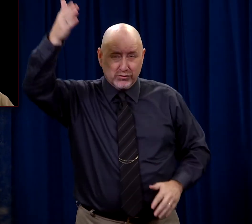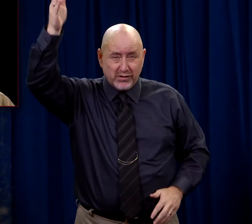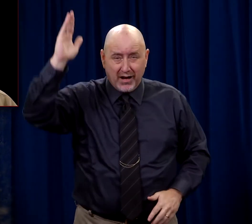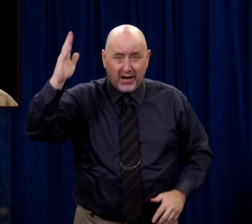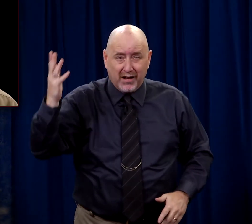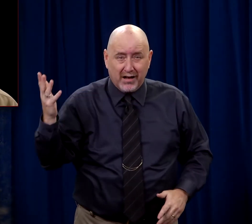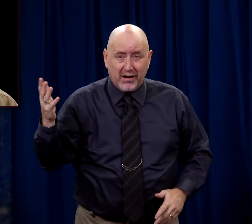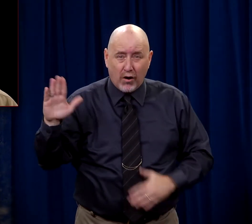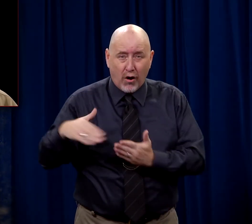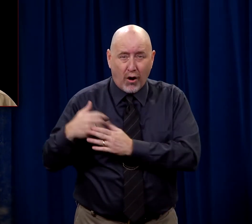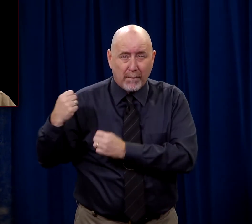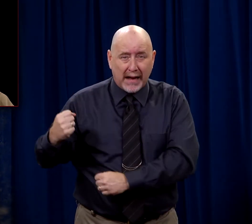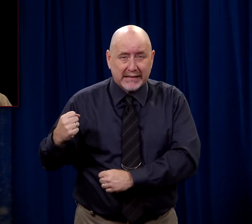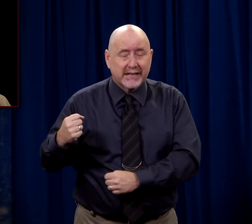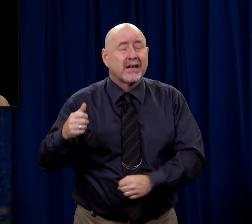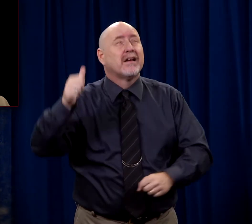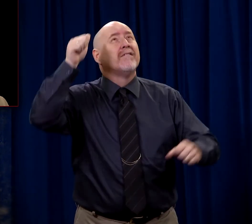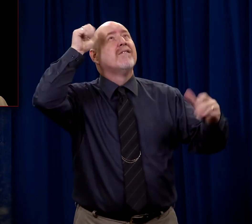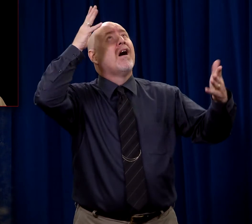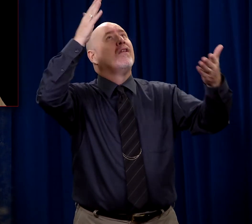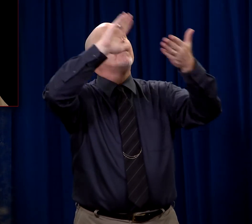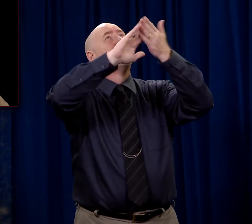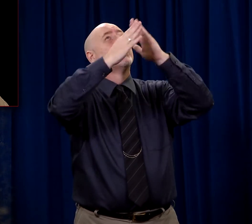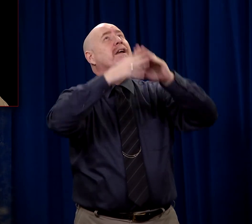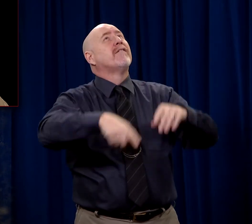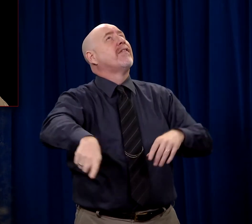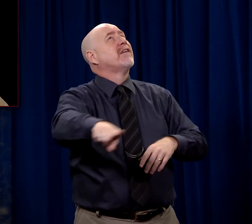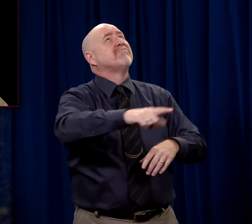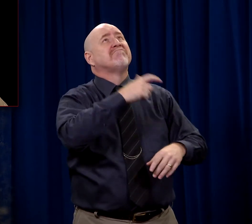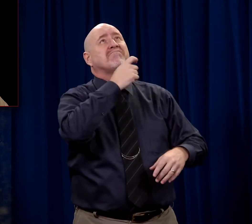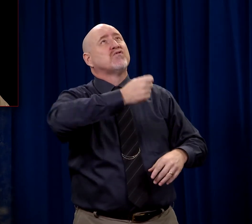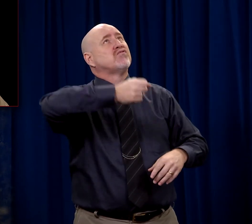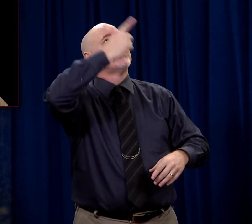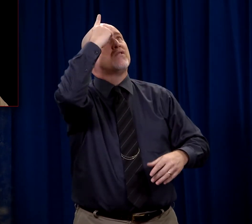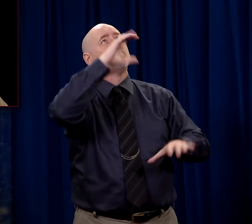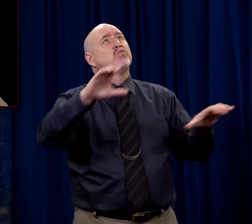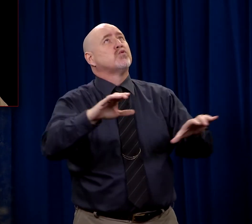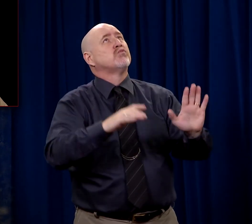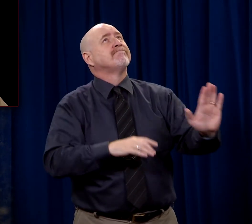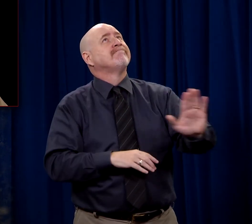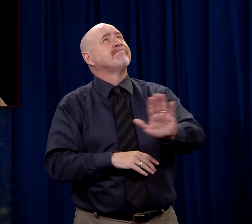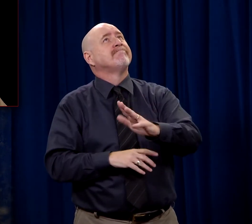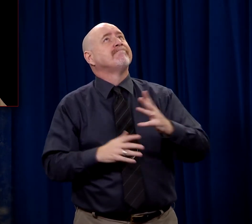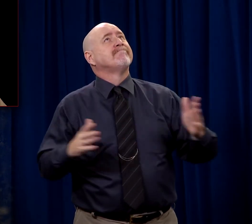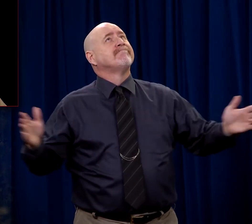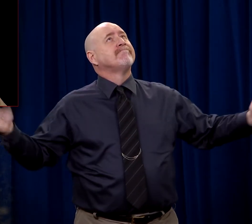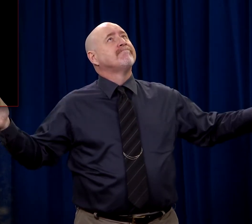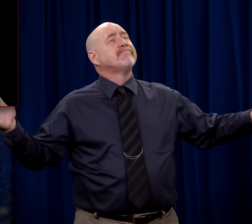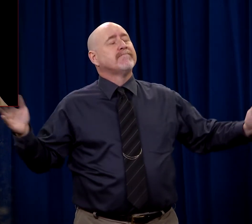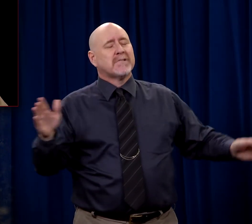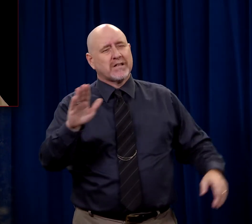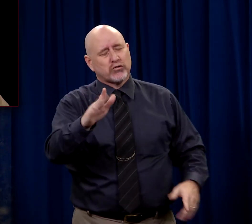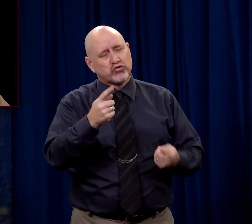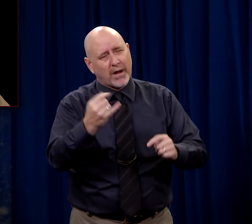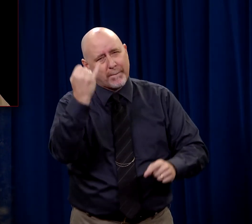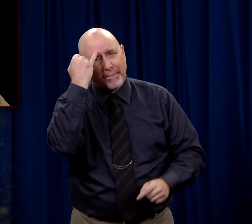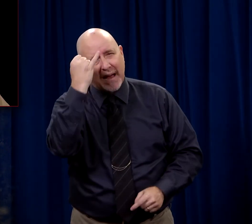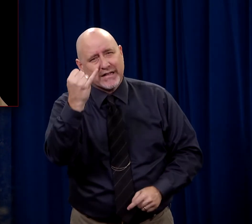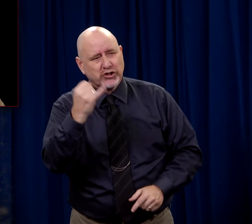the Almighty God. Father, forgive them. They don't know what they're doing. Now, I want you to try to